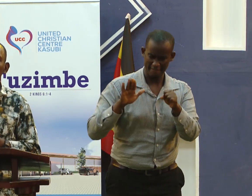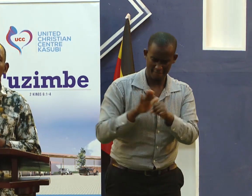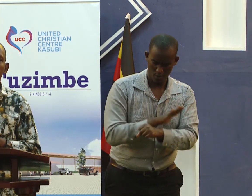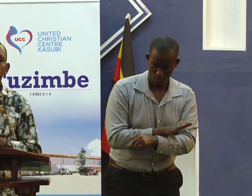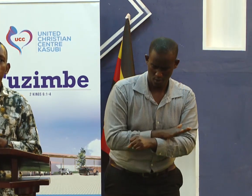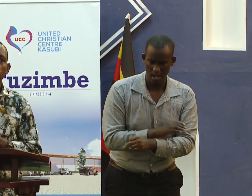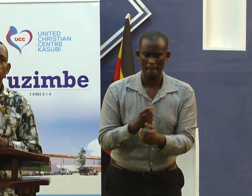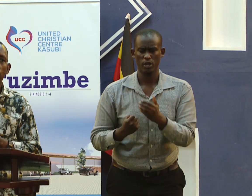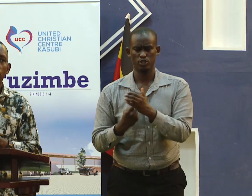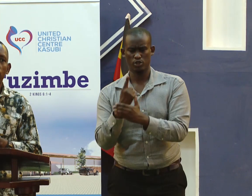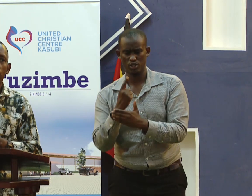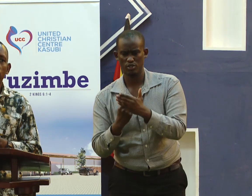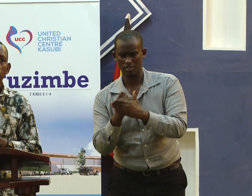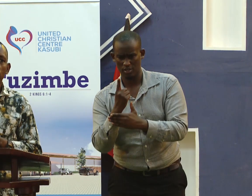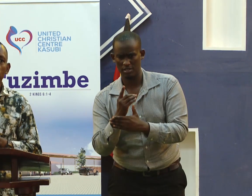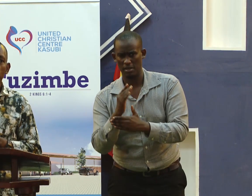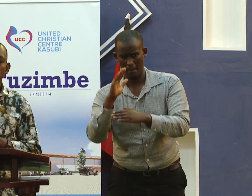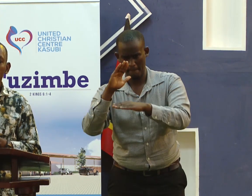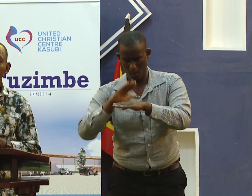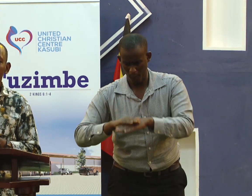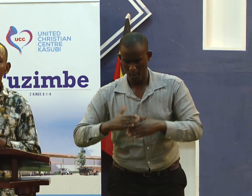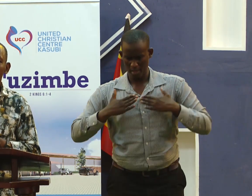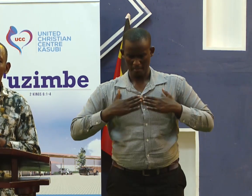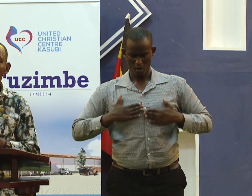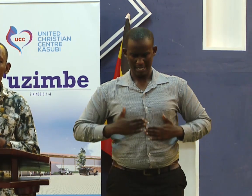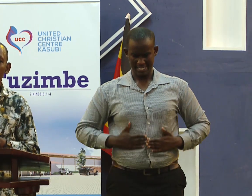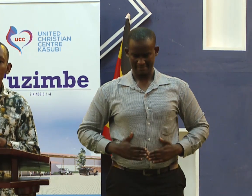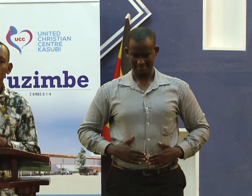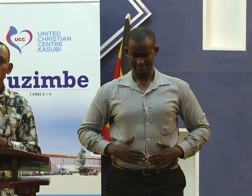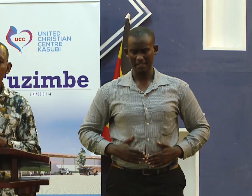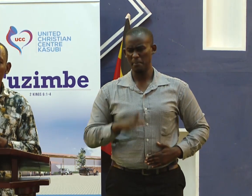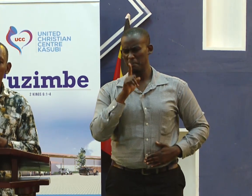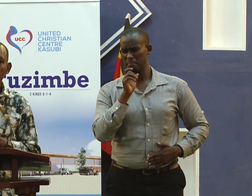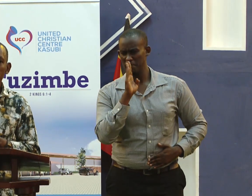Be careful about the blessing that comes on the physical side.